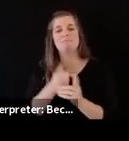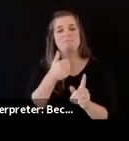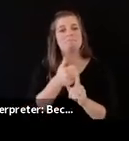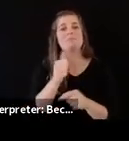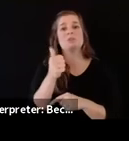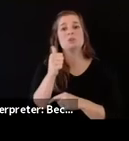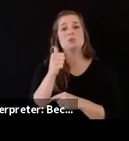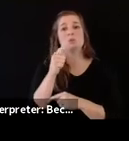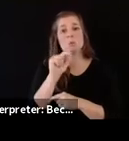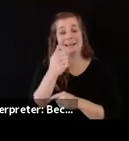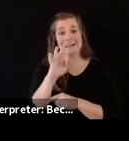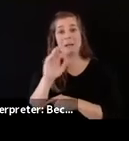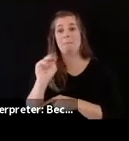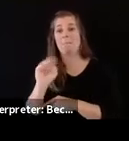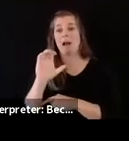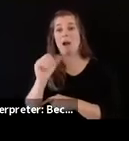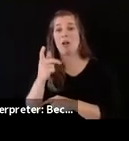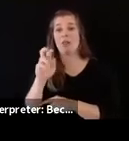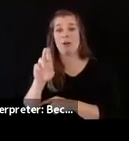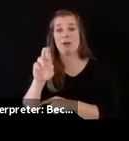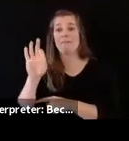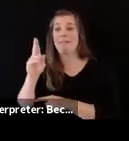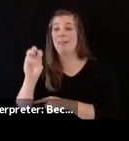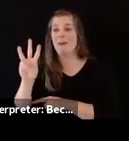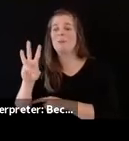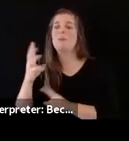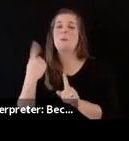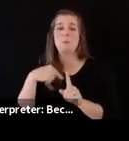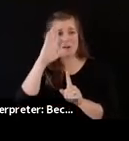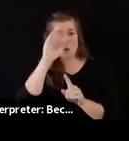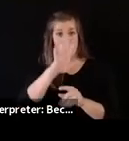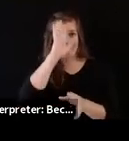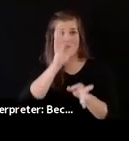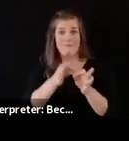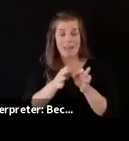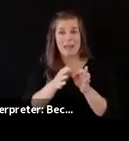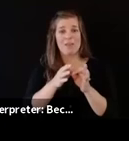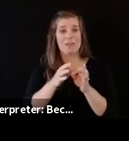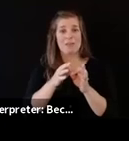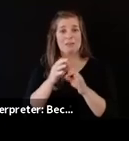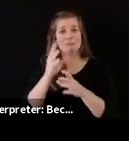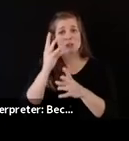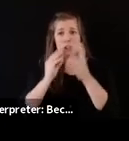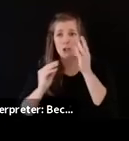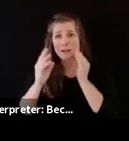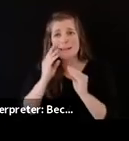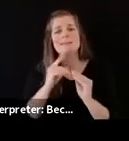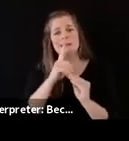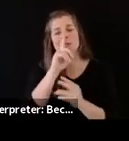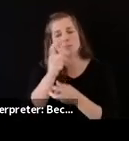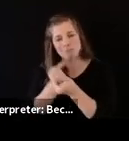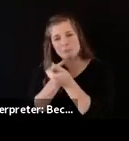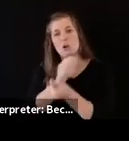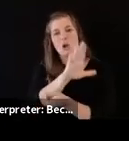and we can be certain that Sujata's faith journey undergirds all of her work, justice